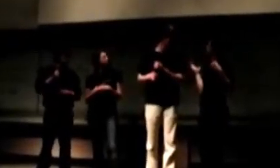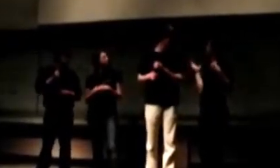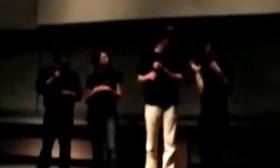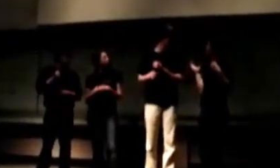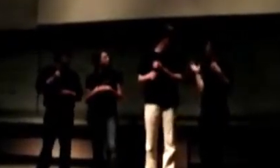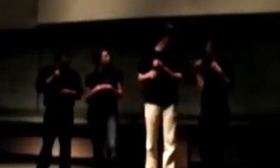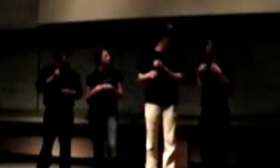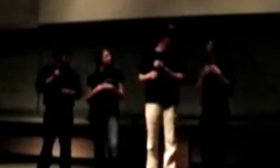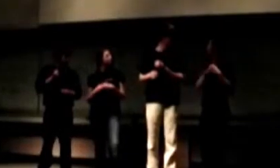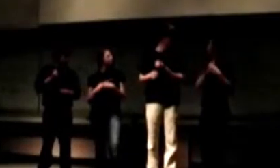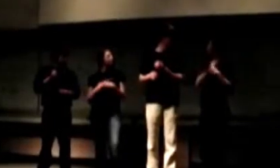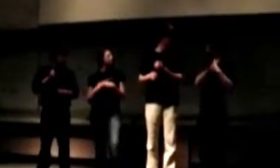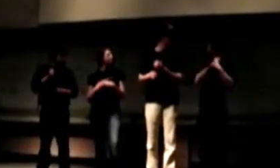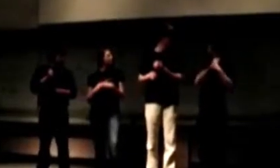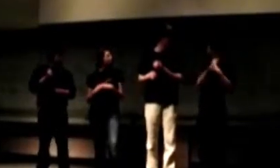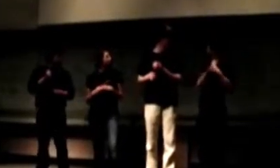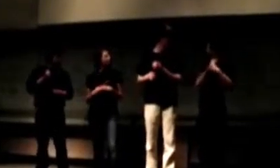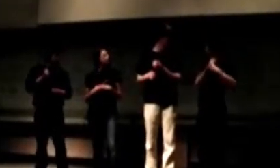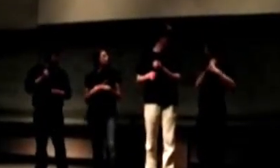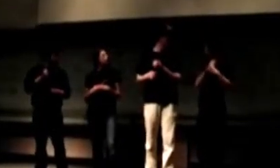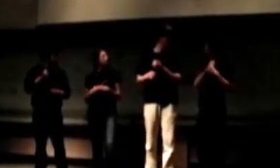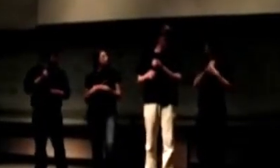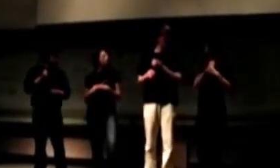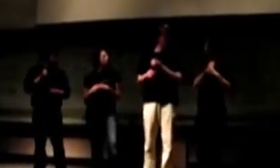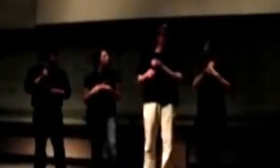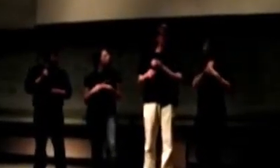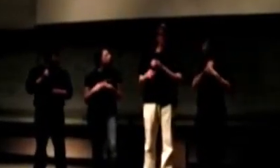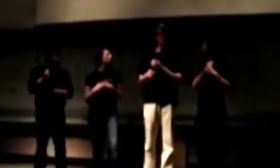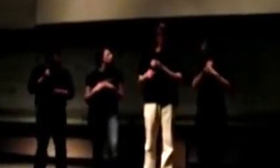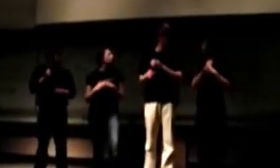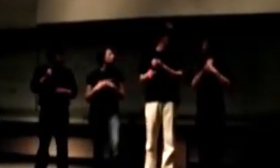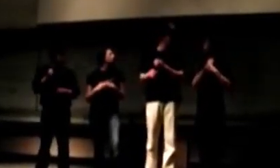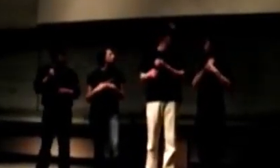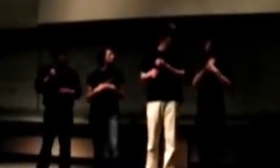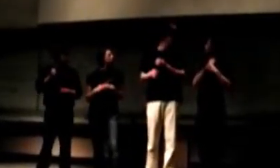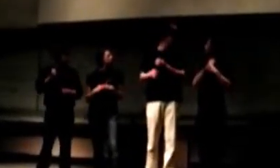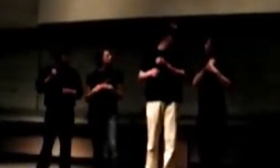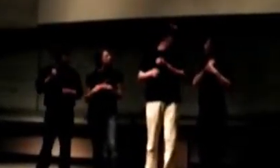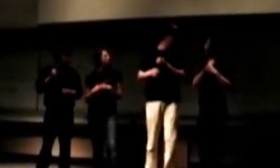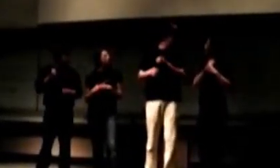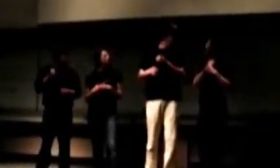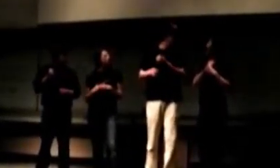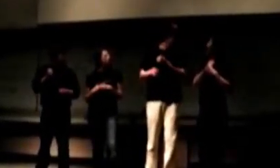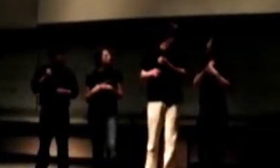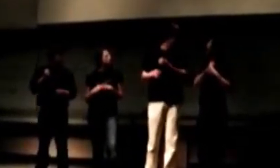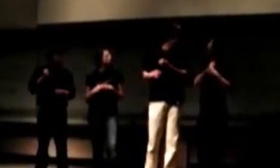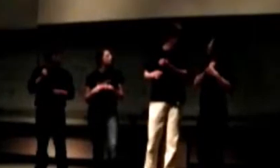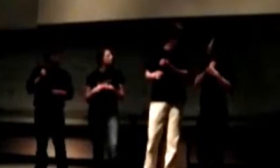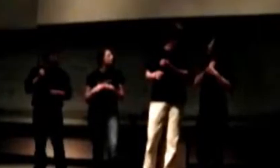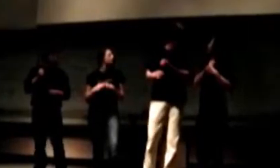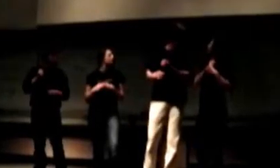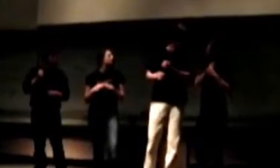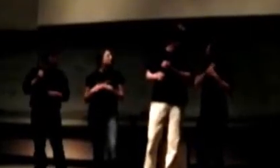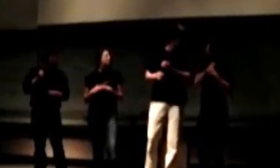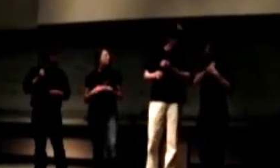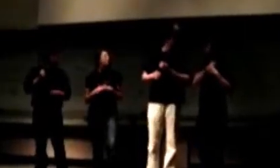take a little longer, but, you know, I'm willing to do my part. Yeah. You know, I just had to decide to get over myself and just wipe my hands on my clothes. Oh! That's good!